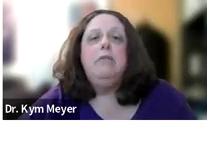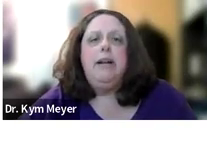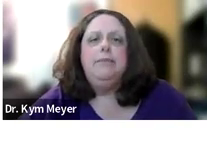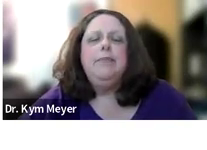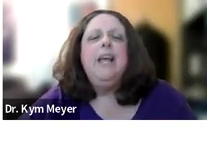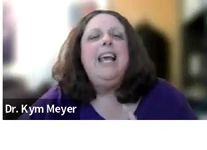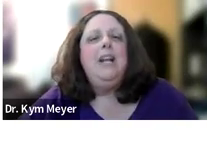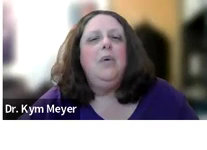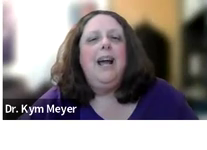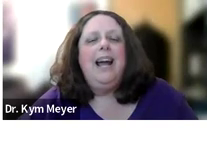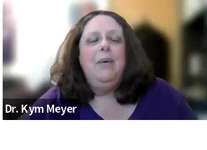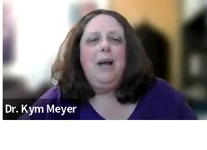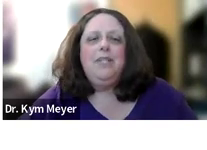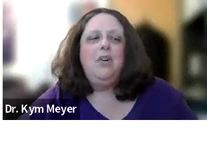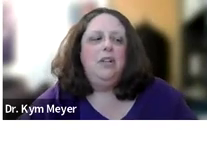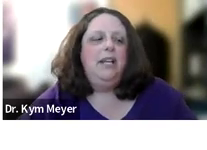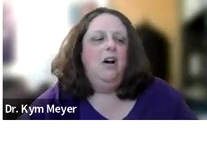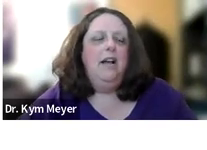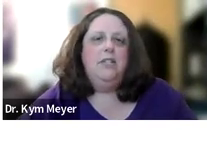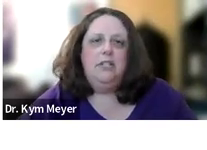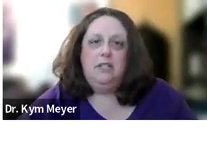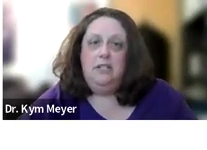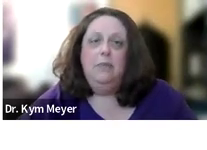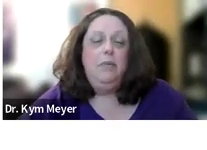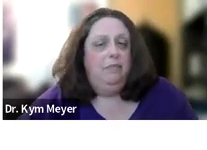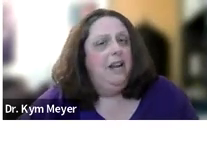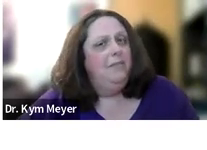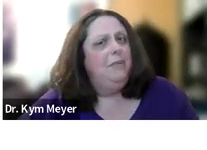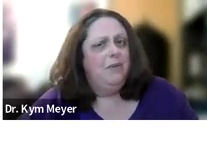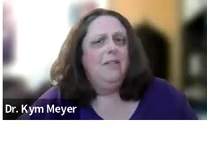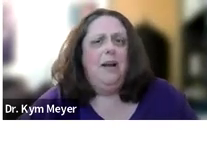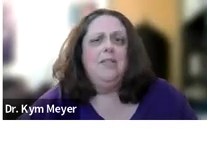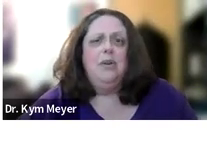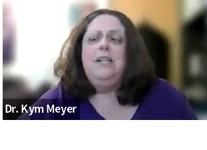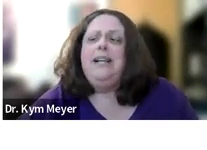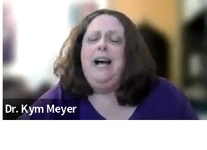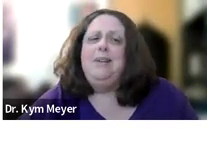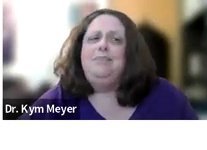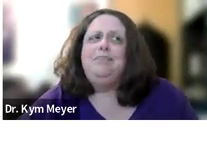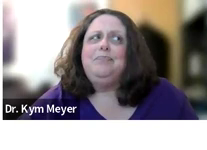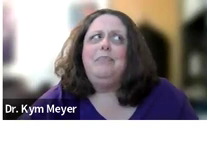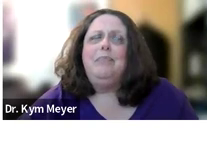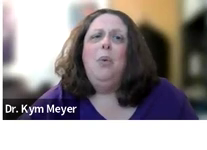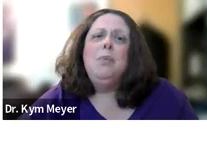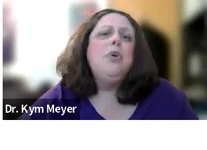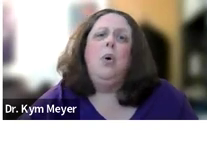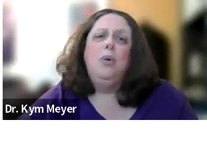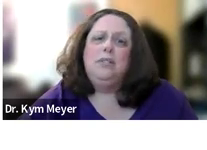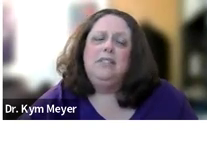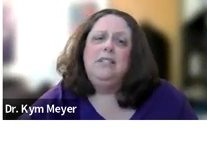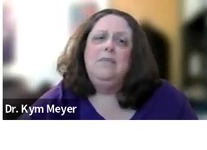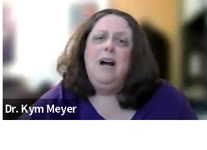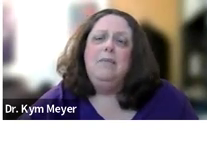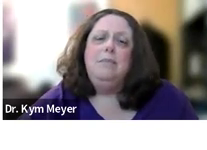spoken and written. You know, when I was an early audiologist, and I've been around a while. So, um, we were